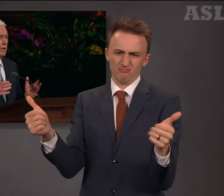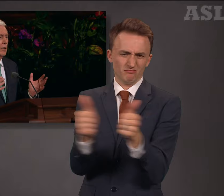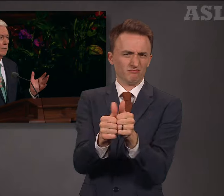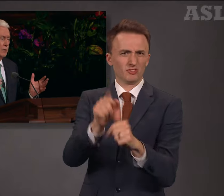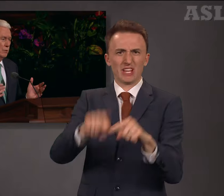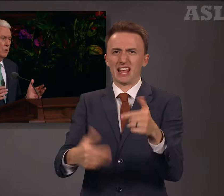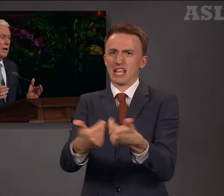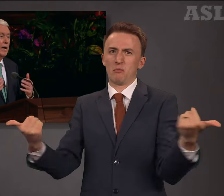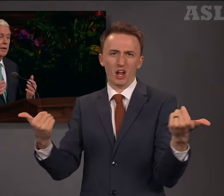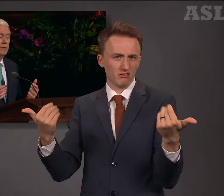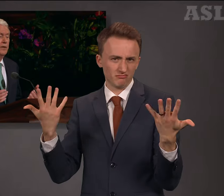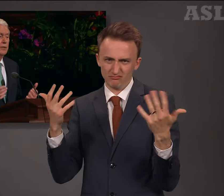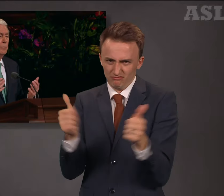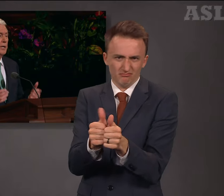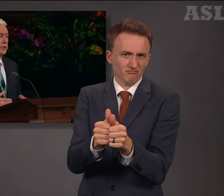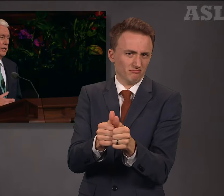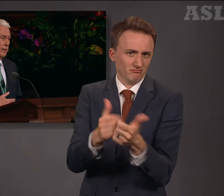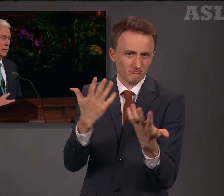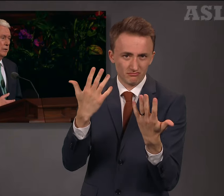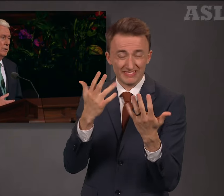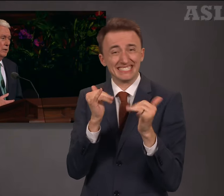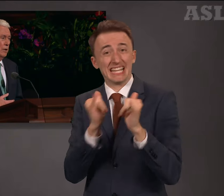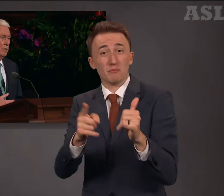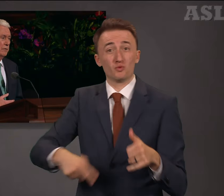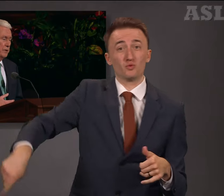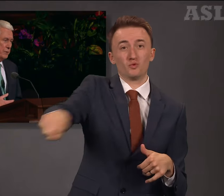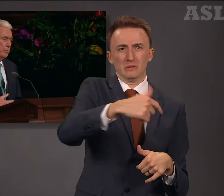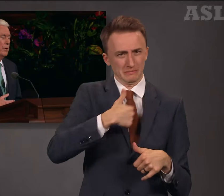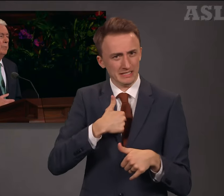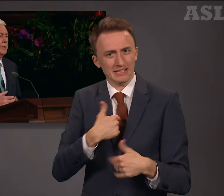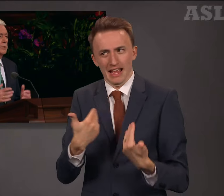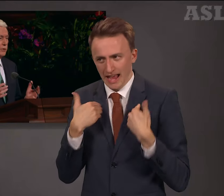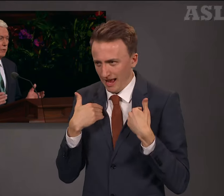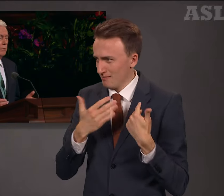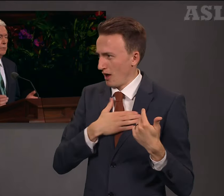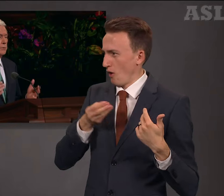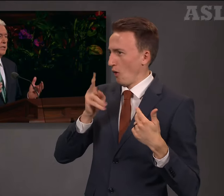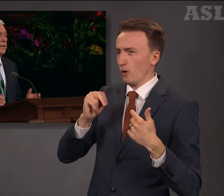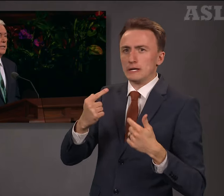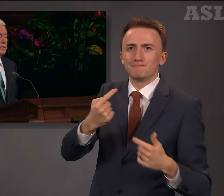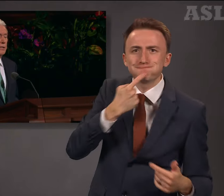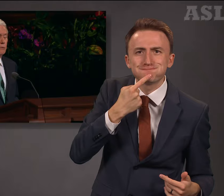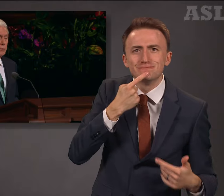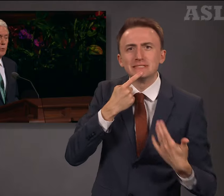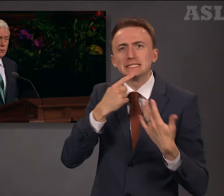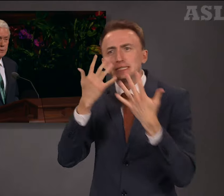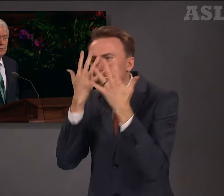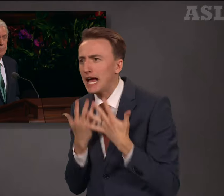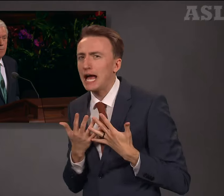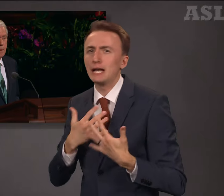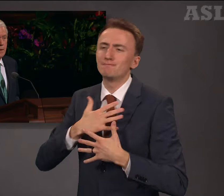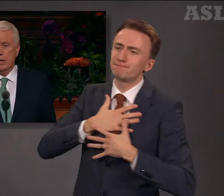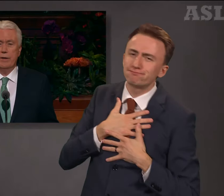all of you, I have felt my share of disappointment, sorrow, sadness, and remorse. However,